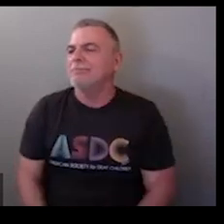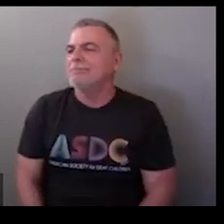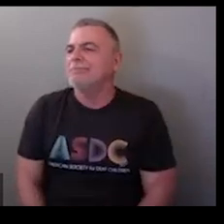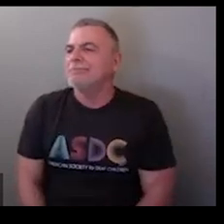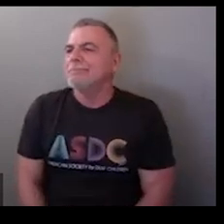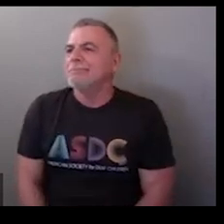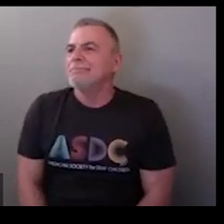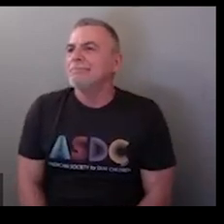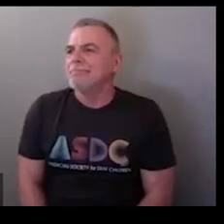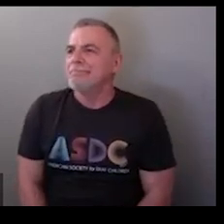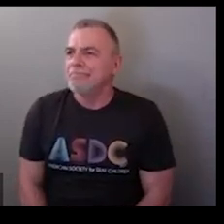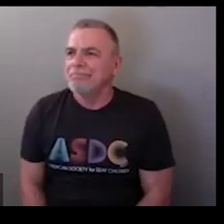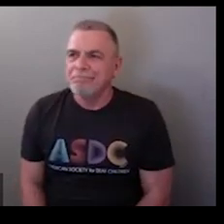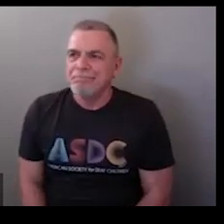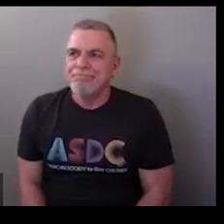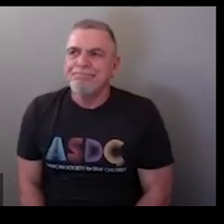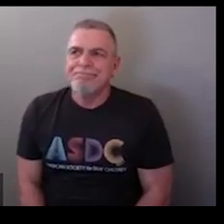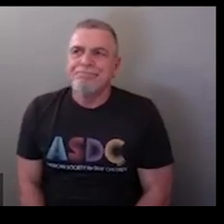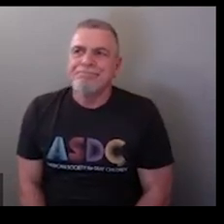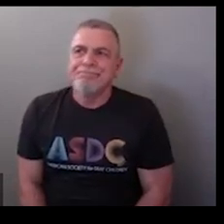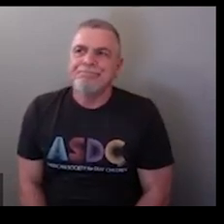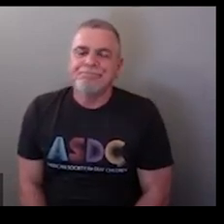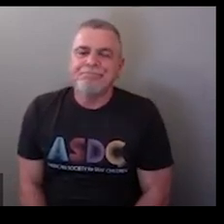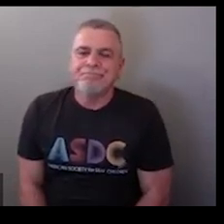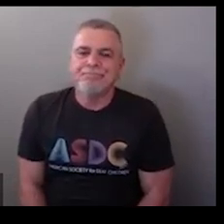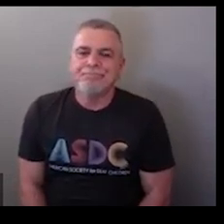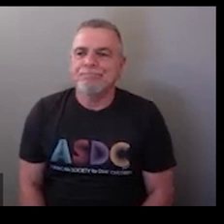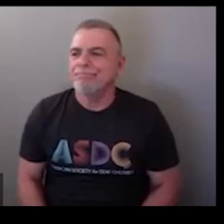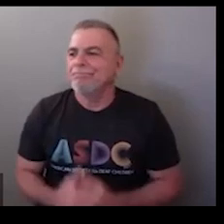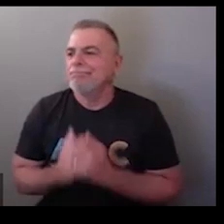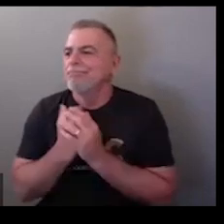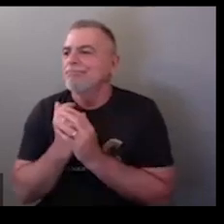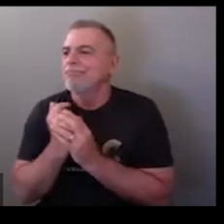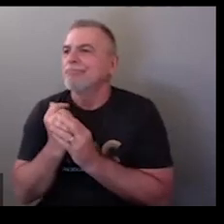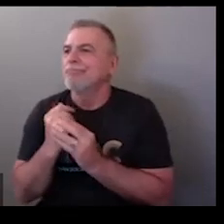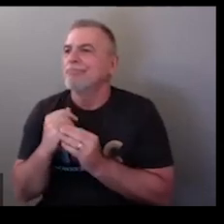very very contextually heavy is pretty much how you understand things in ASL